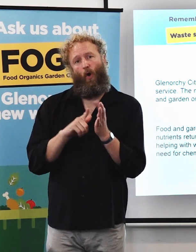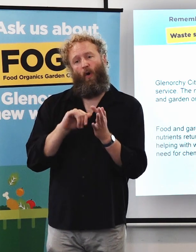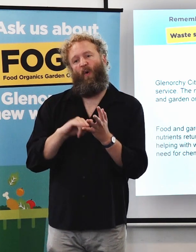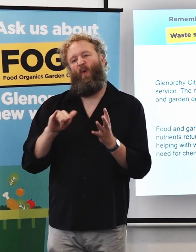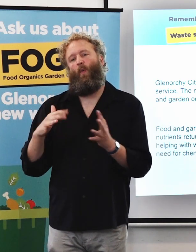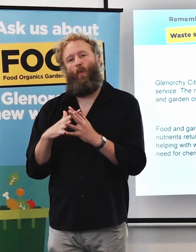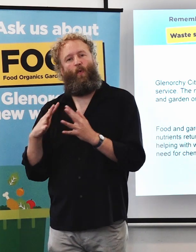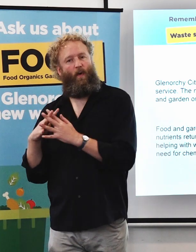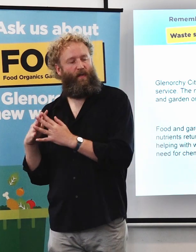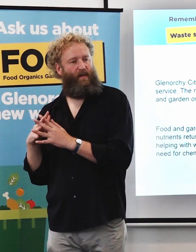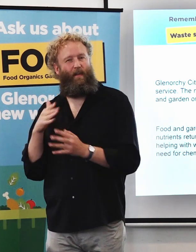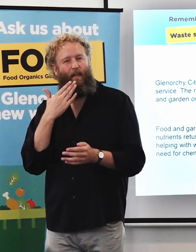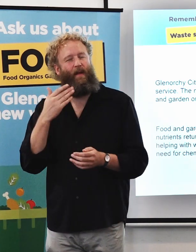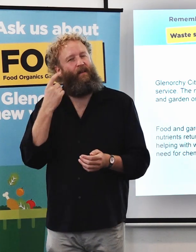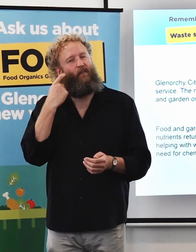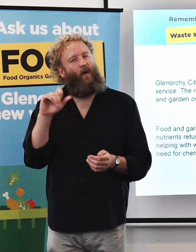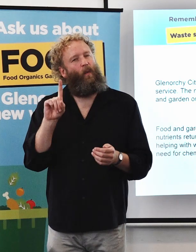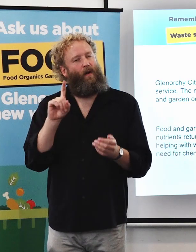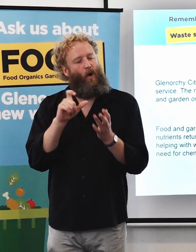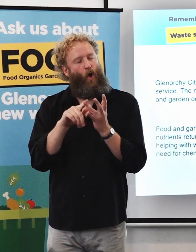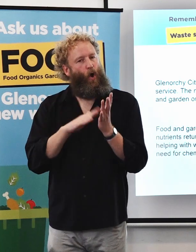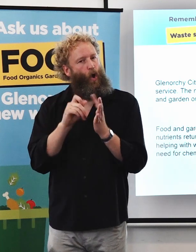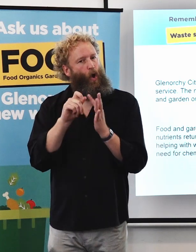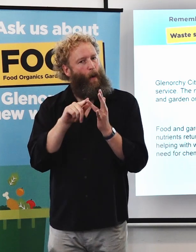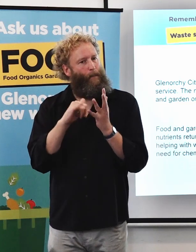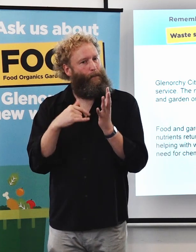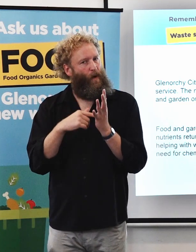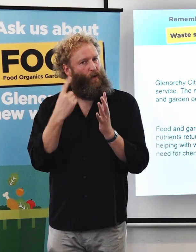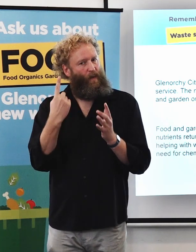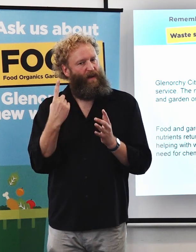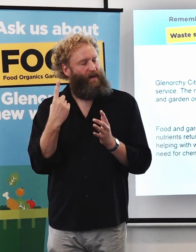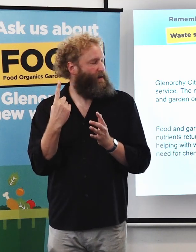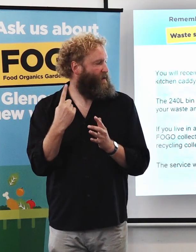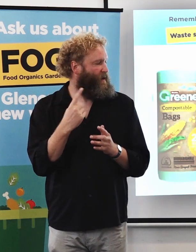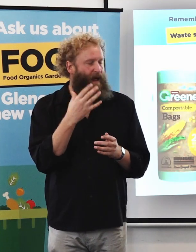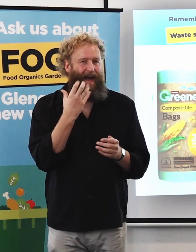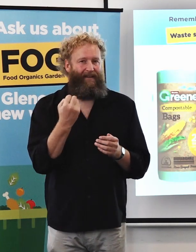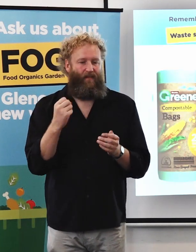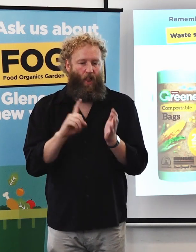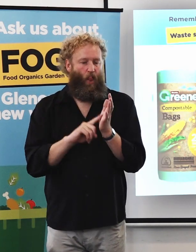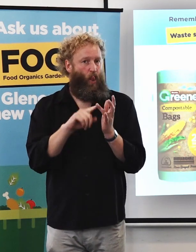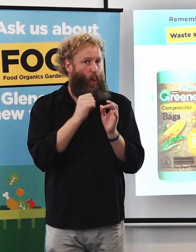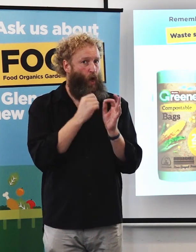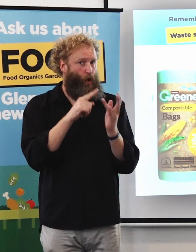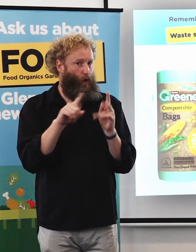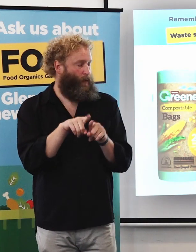and have a logo which is hard to see on this, but I've put one on here. So this is a